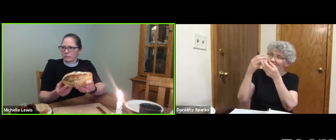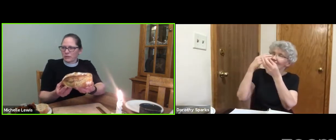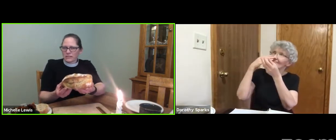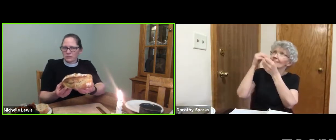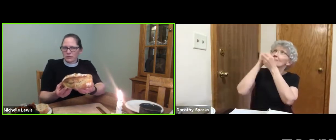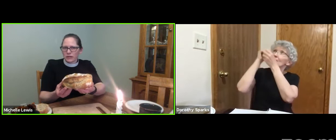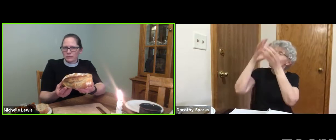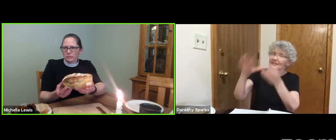it.